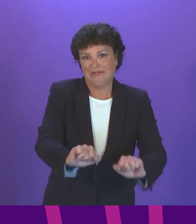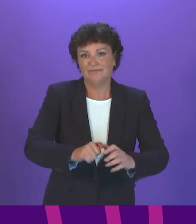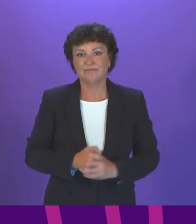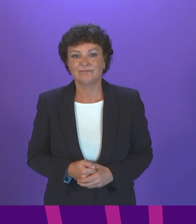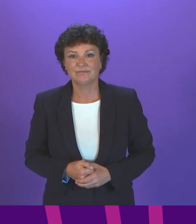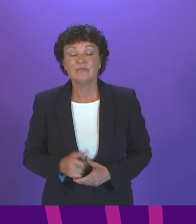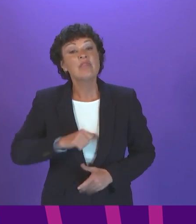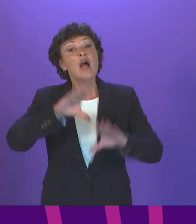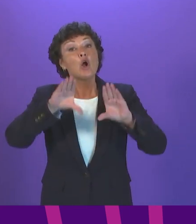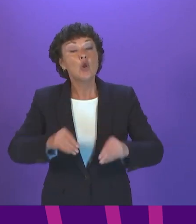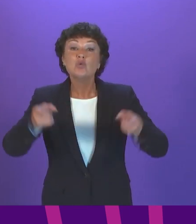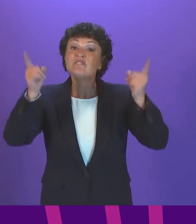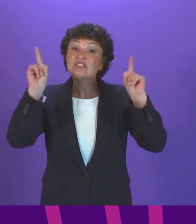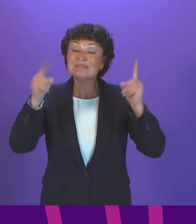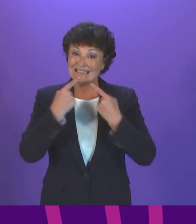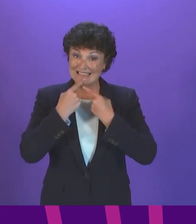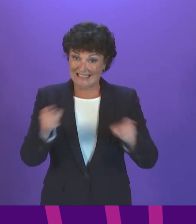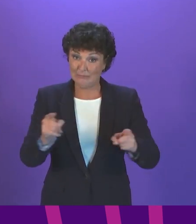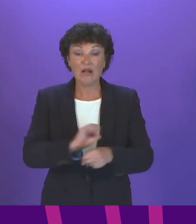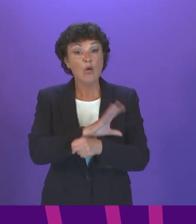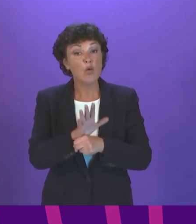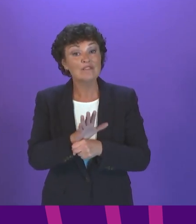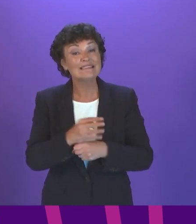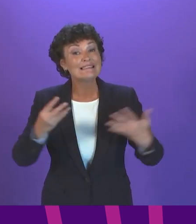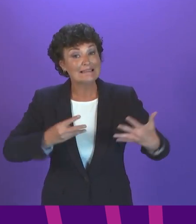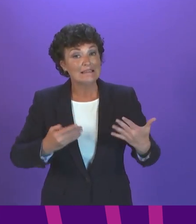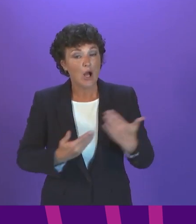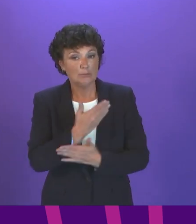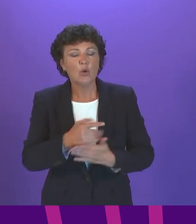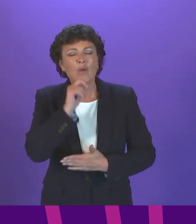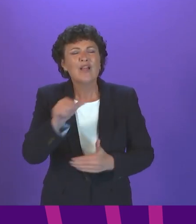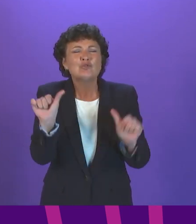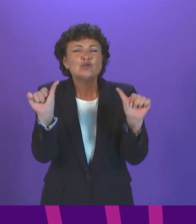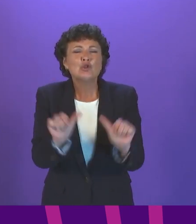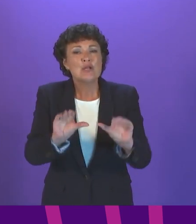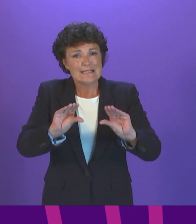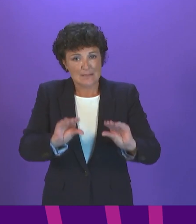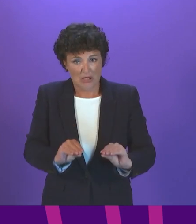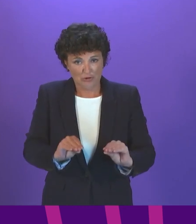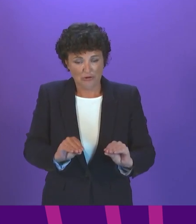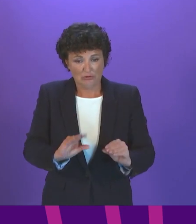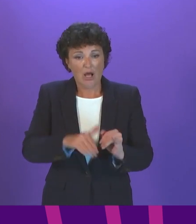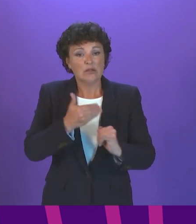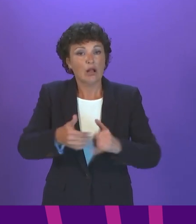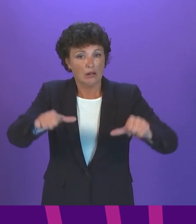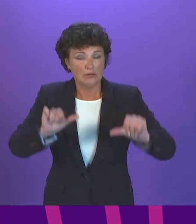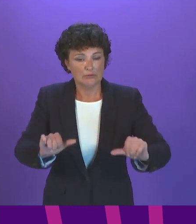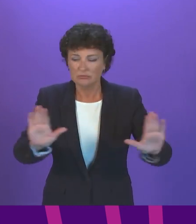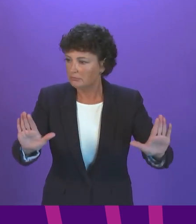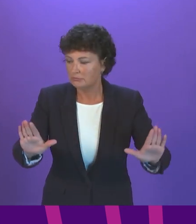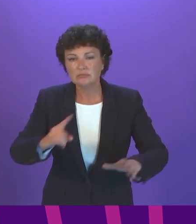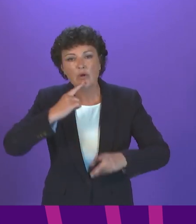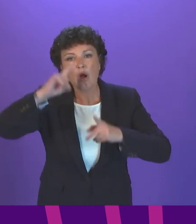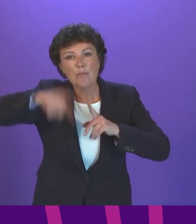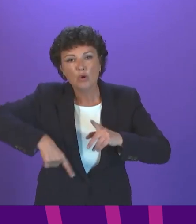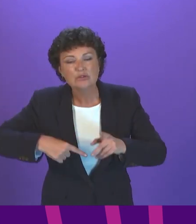That concludes the First Minister's statement COVID-19 updates. There'll be a short suspension before we move on to the next. Point of